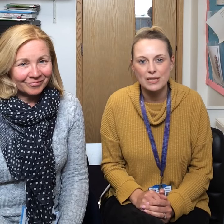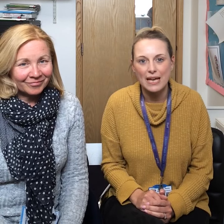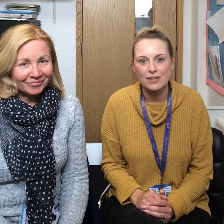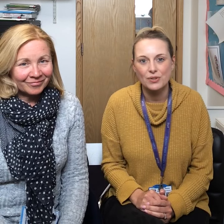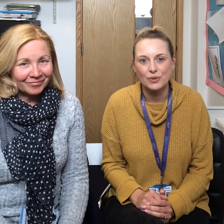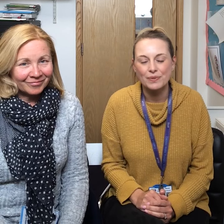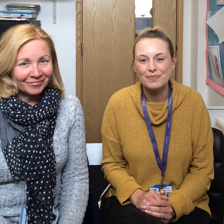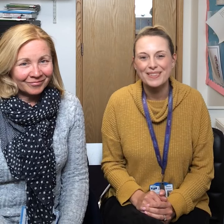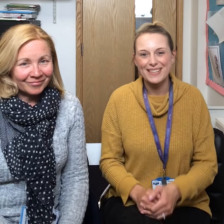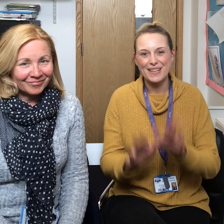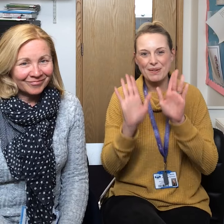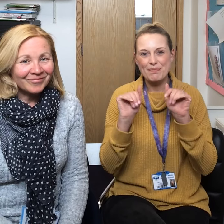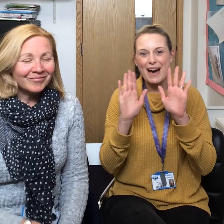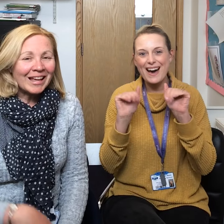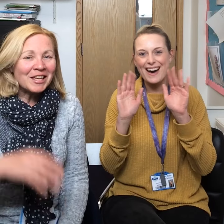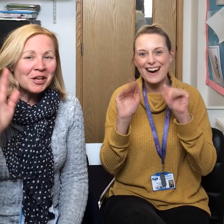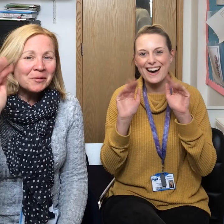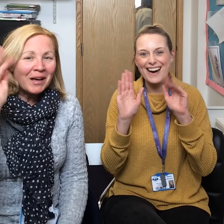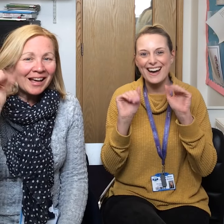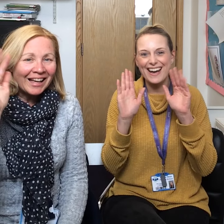to us at the door. Bye. Thank you. Bye.